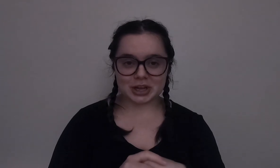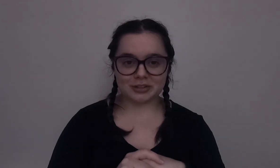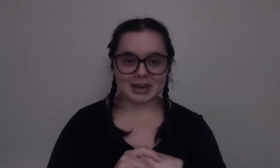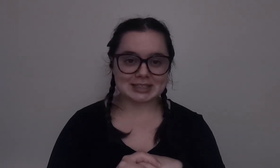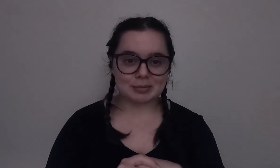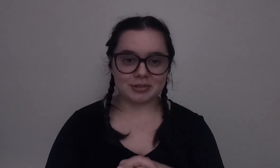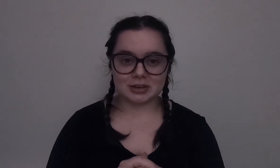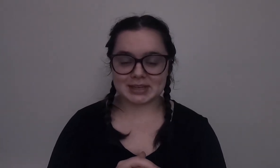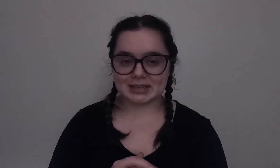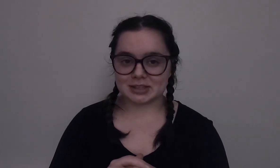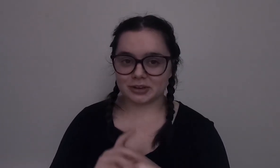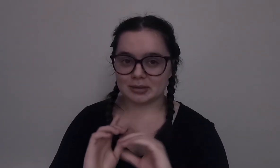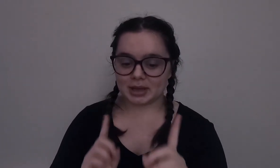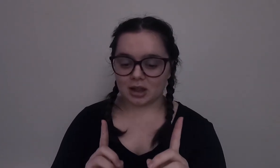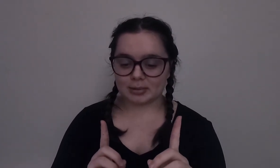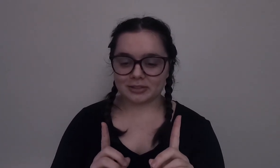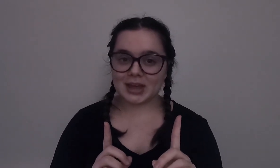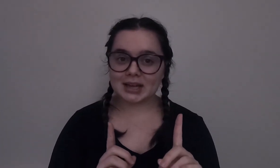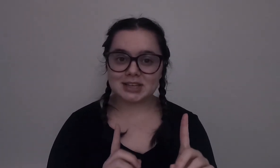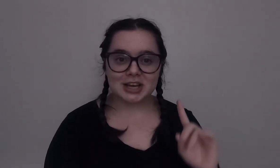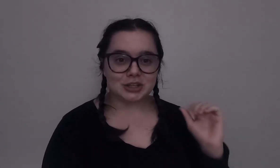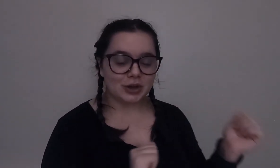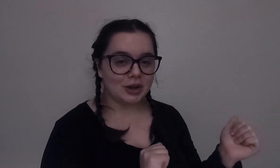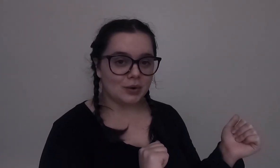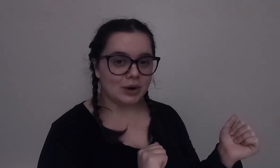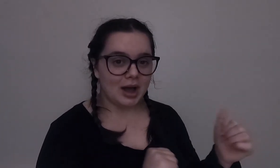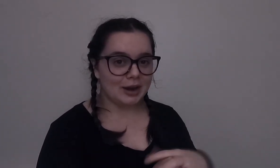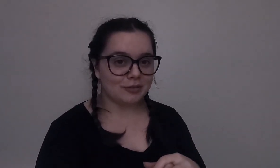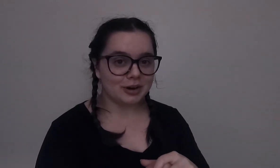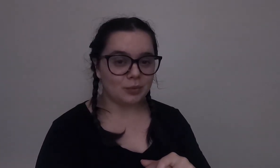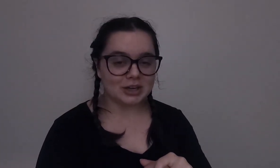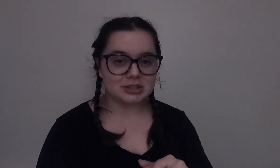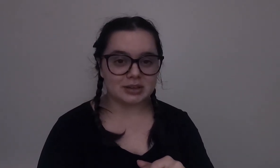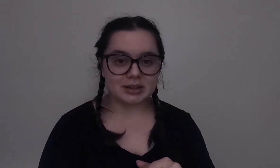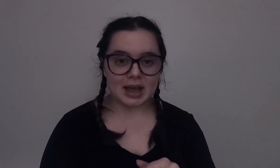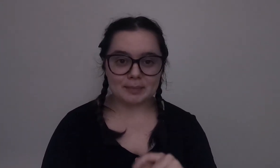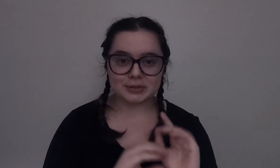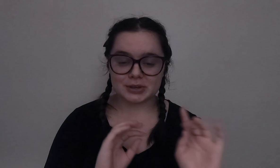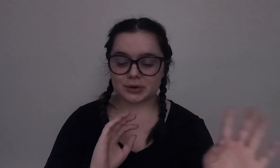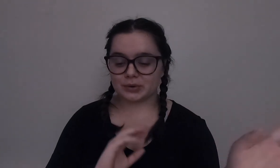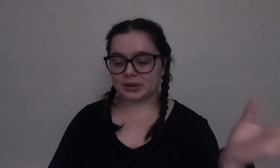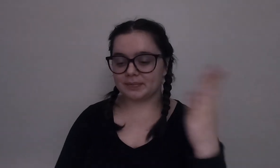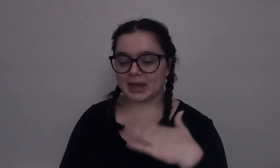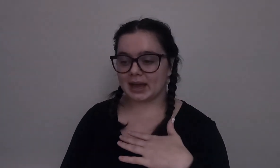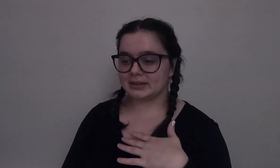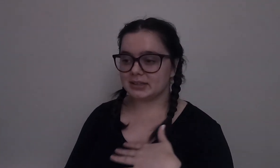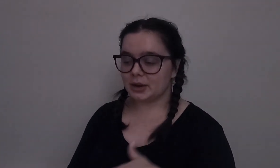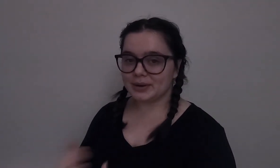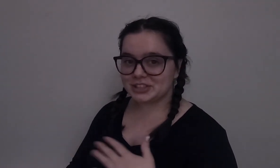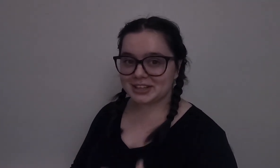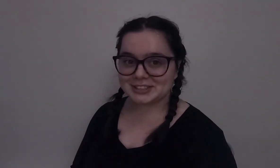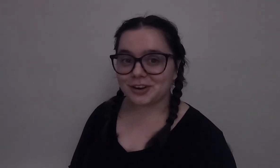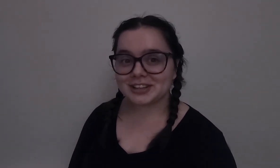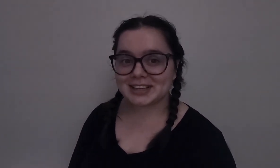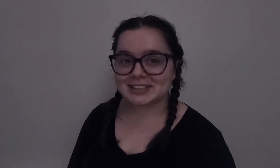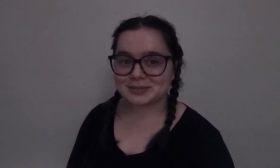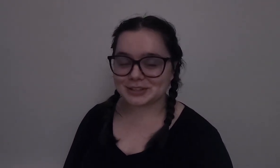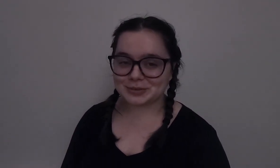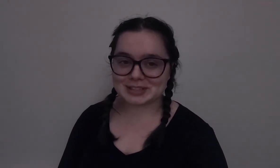channel the next couple videos like I said they're going to be all about that you can go head over and watch the episode that originally started this which was